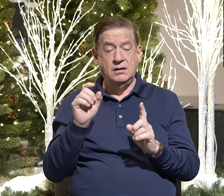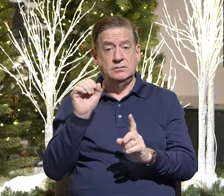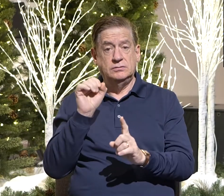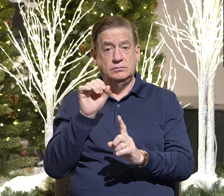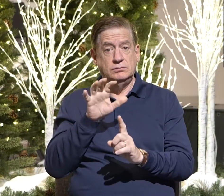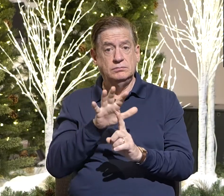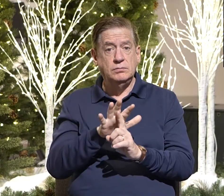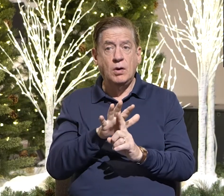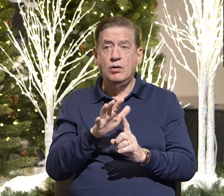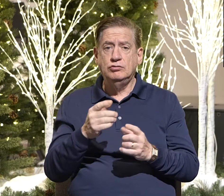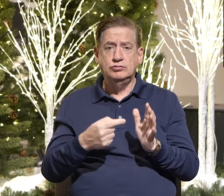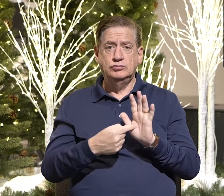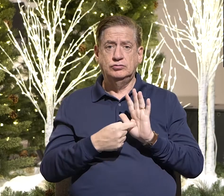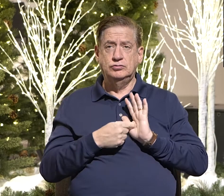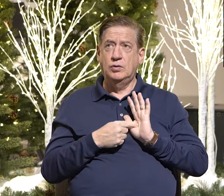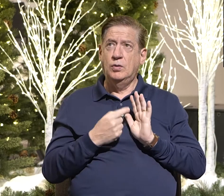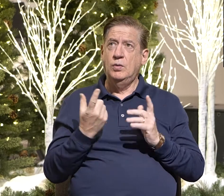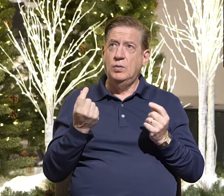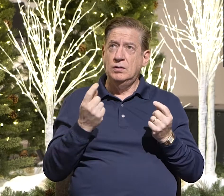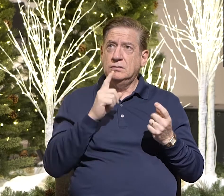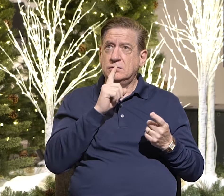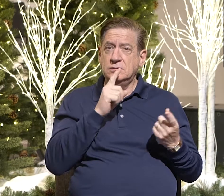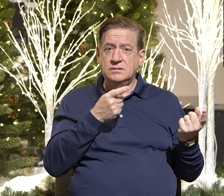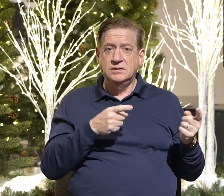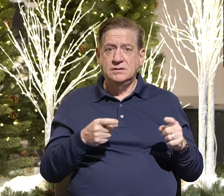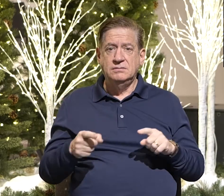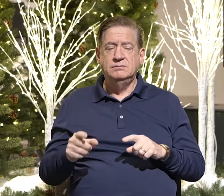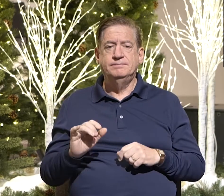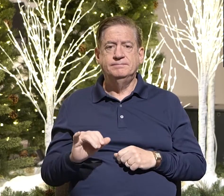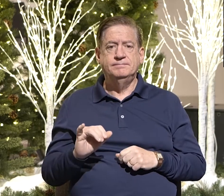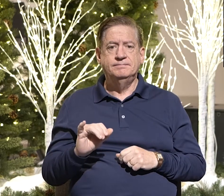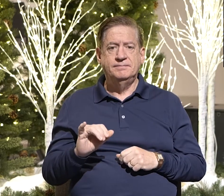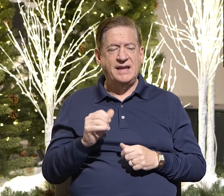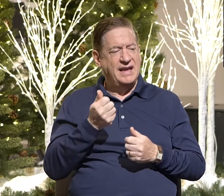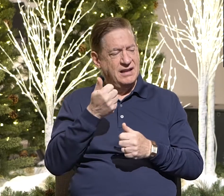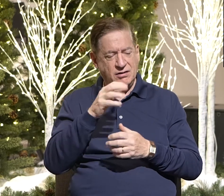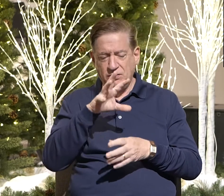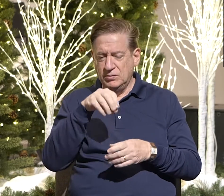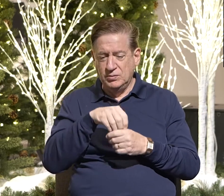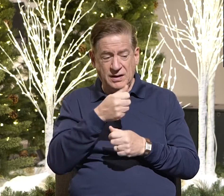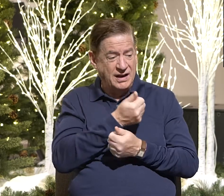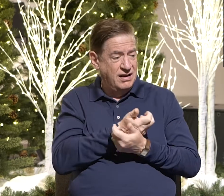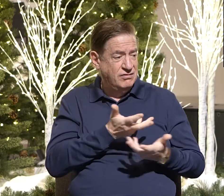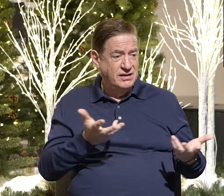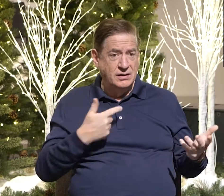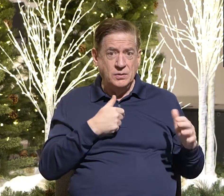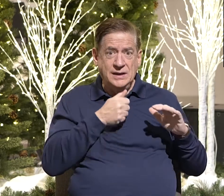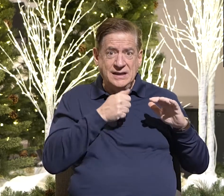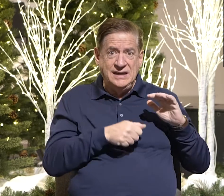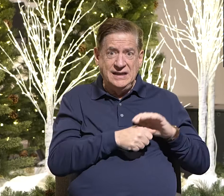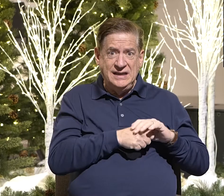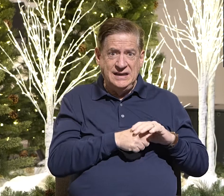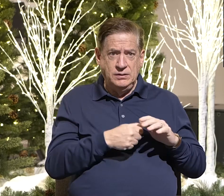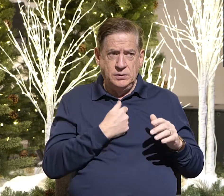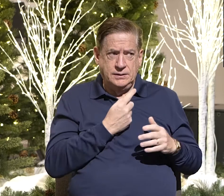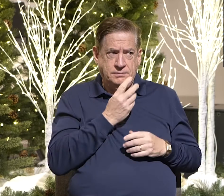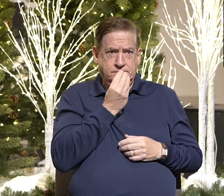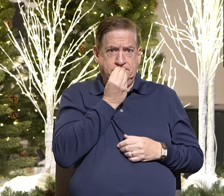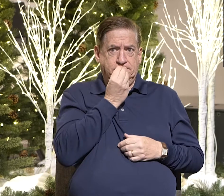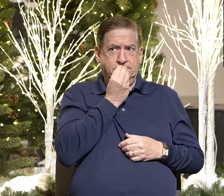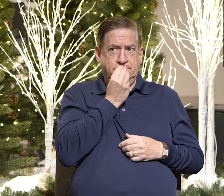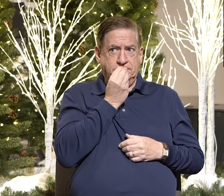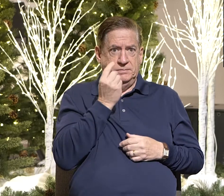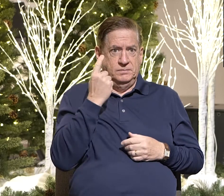showing us what's going on. Exposing, even including every hidden thing. Even the things that we've kept to ourselves forever.